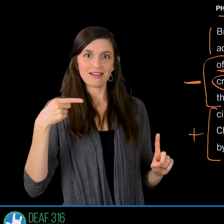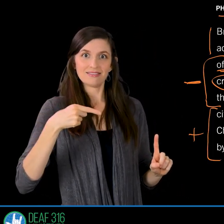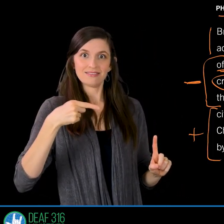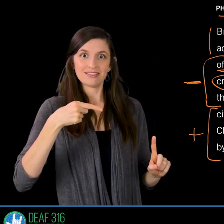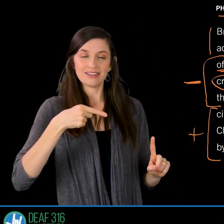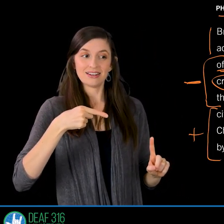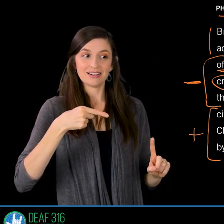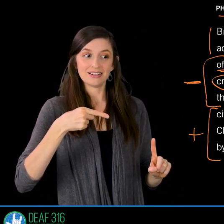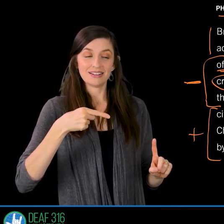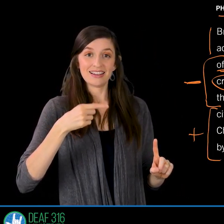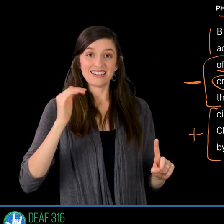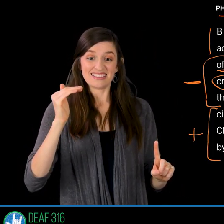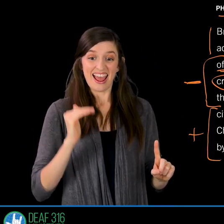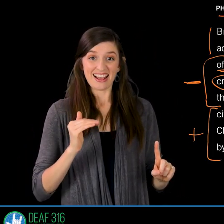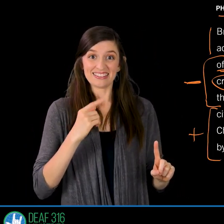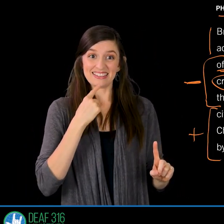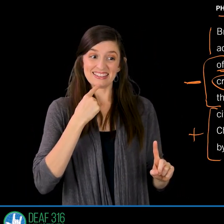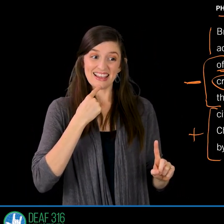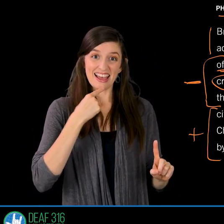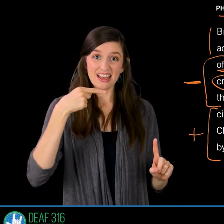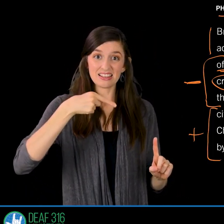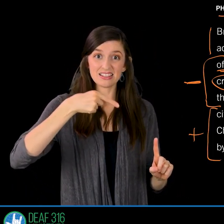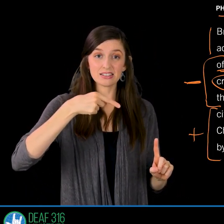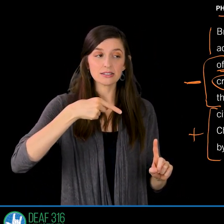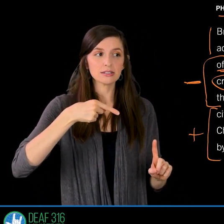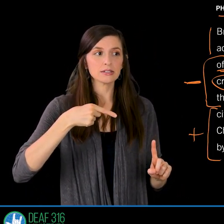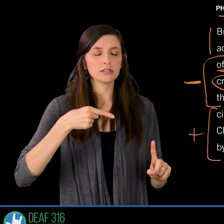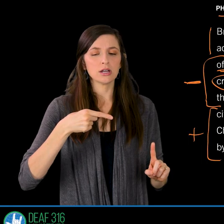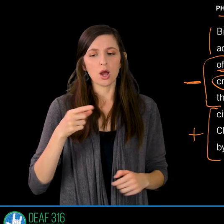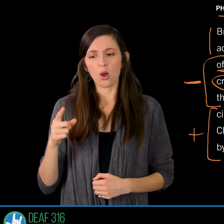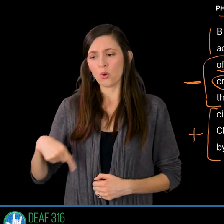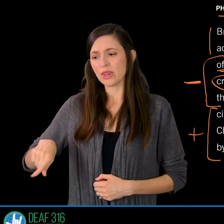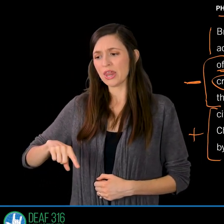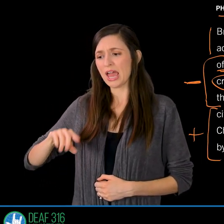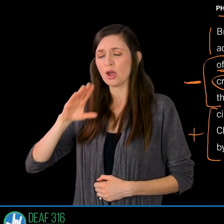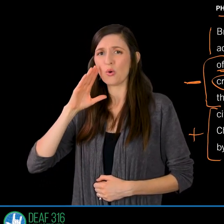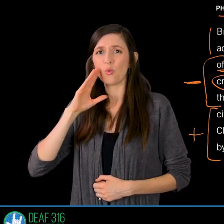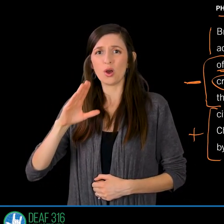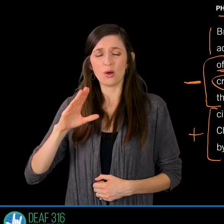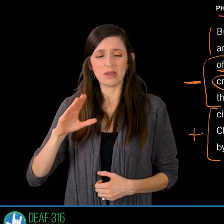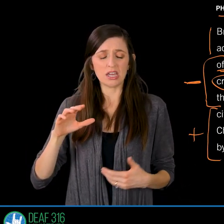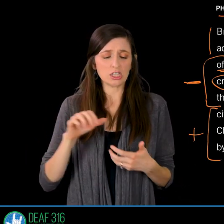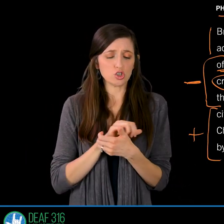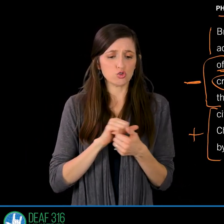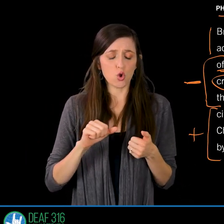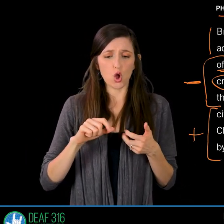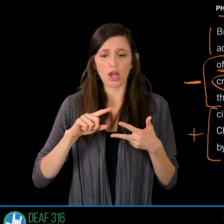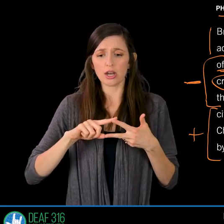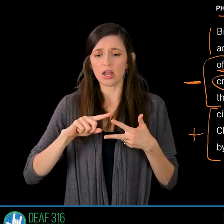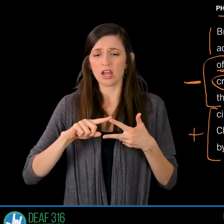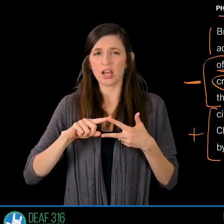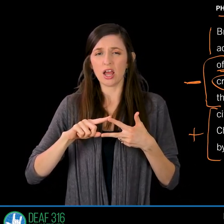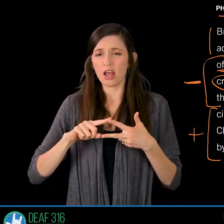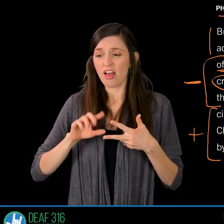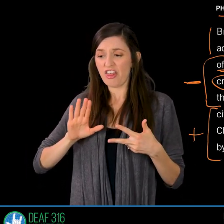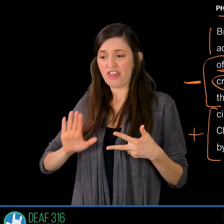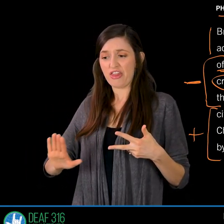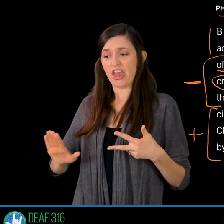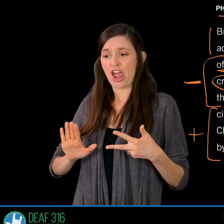in the next breath he's going to say they're going to be destroyed. He's going to say their God is their